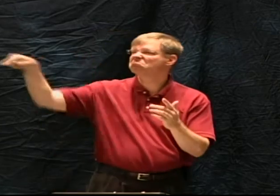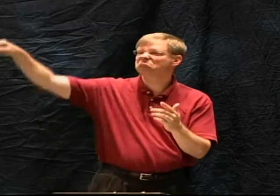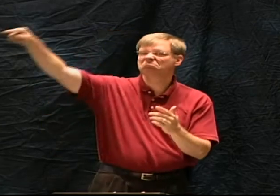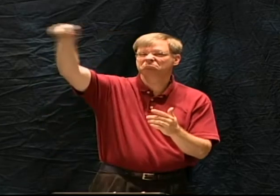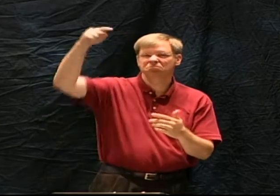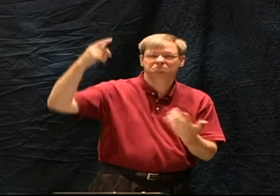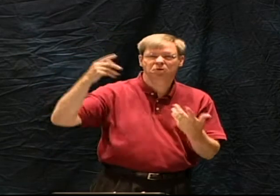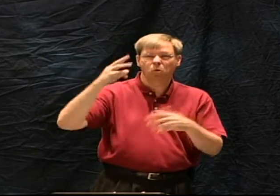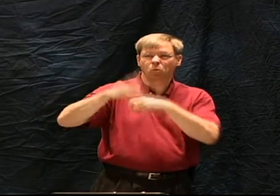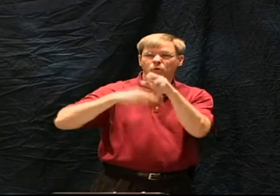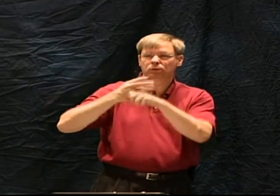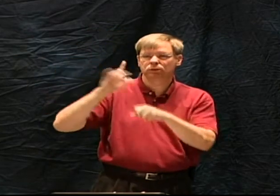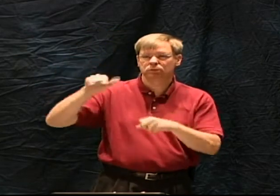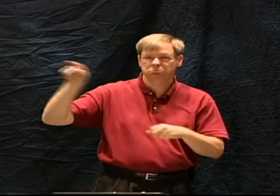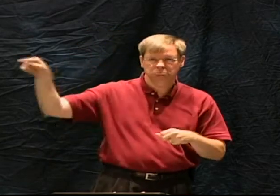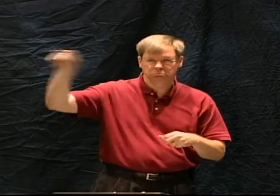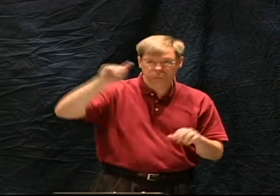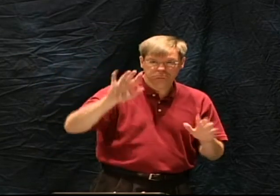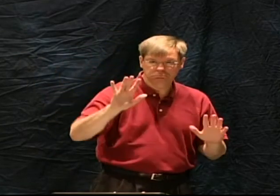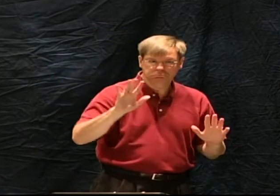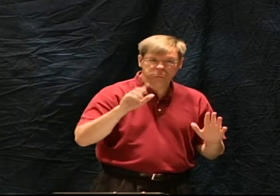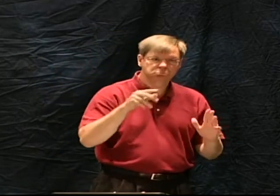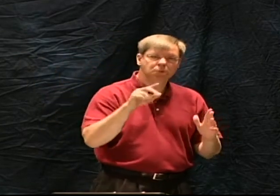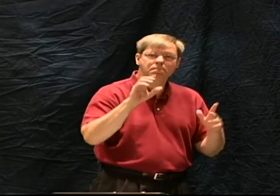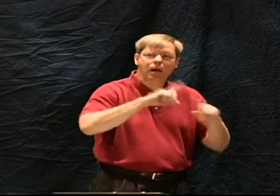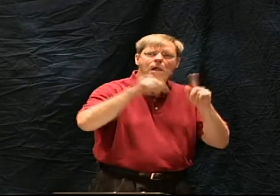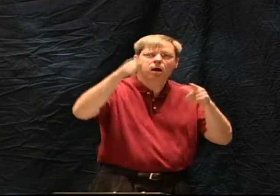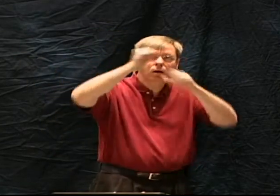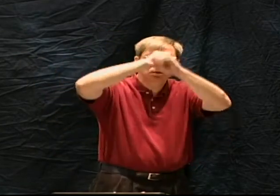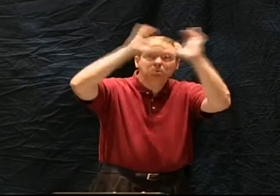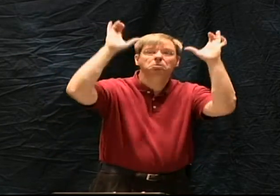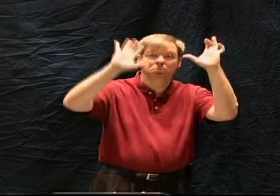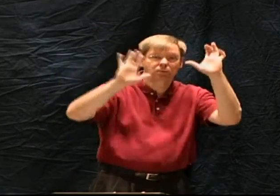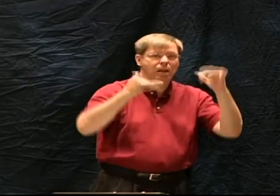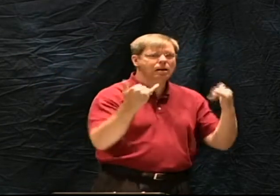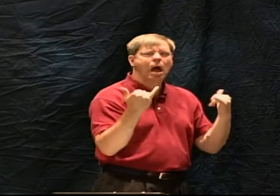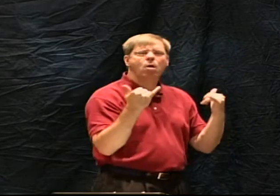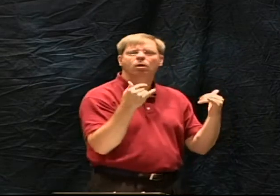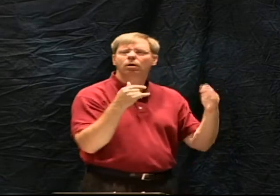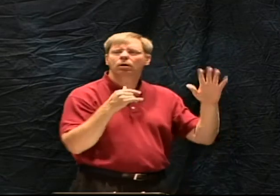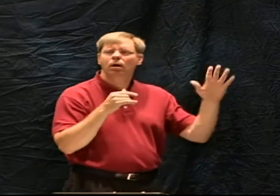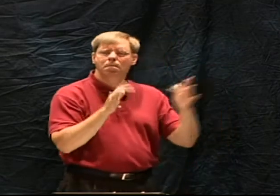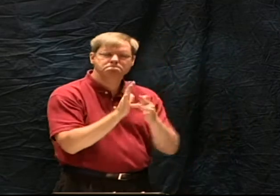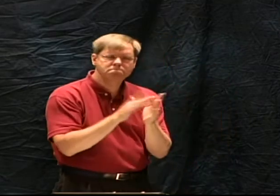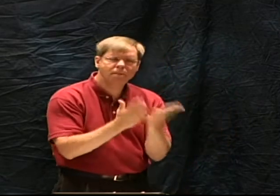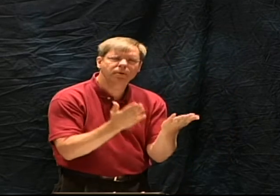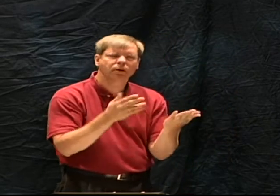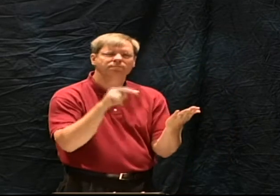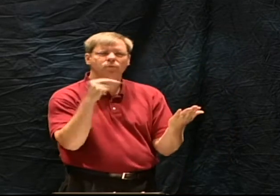a general idea of the meaning of that word, but let's look at it more specifically in regard to the Bible.